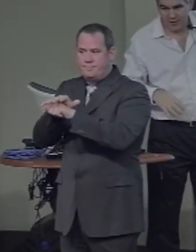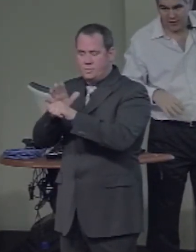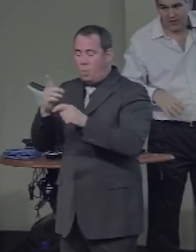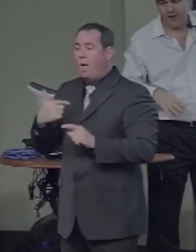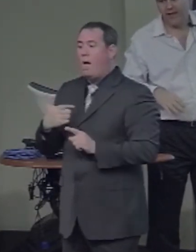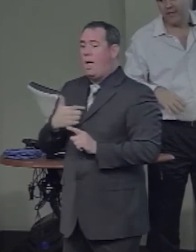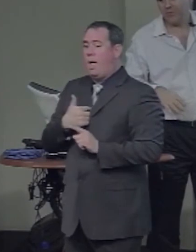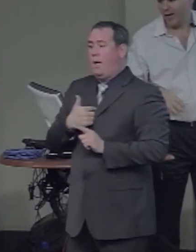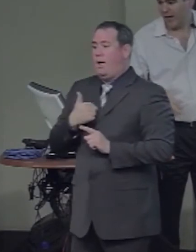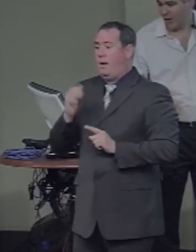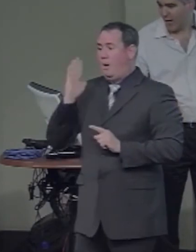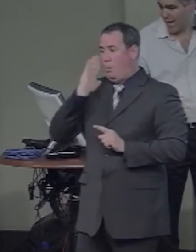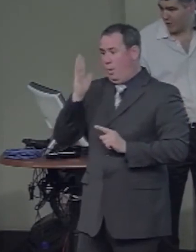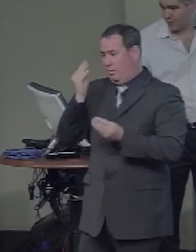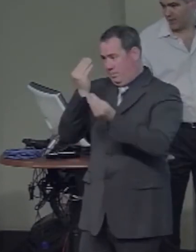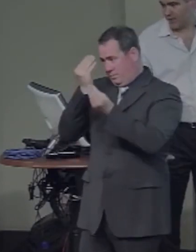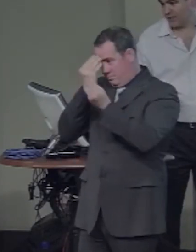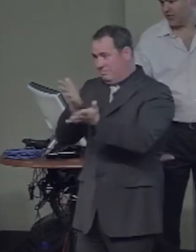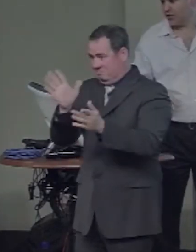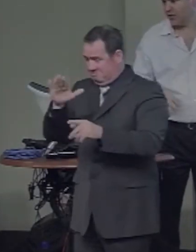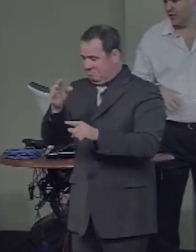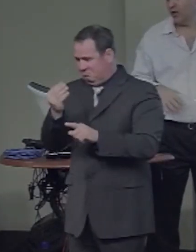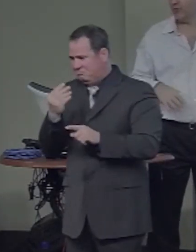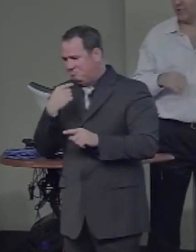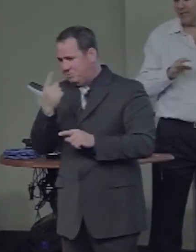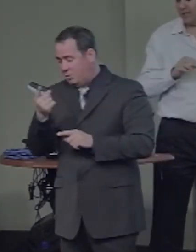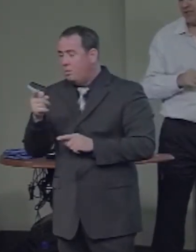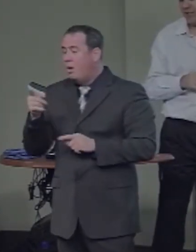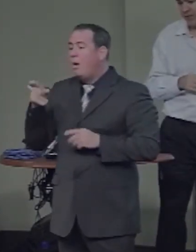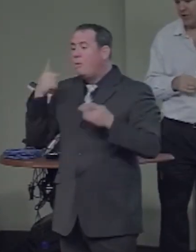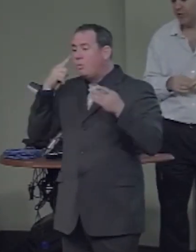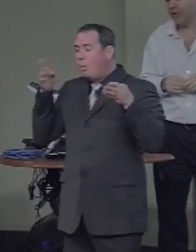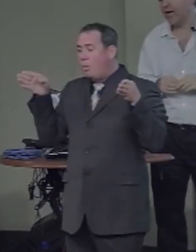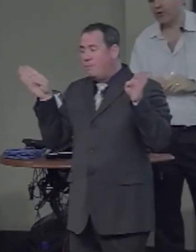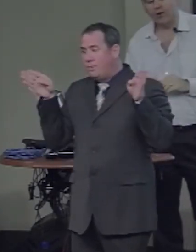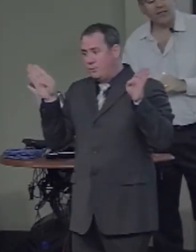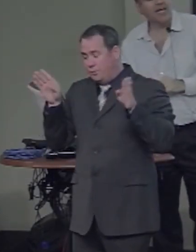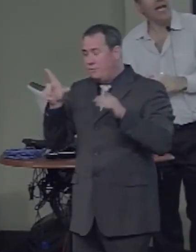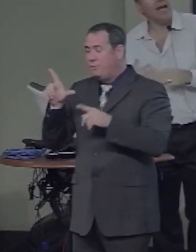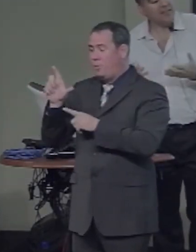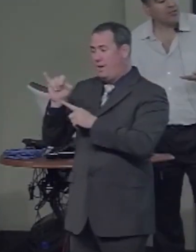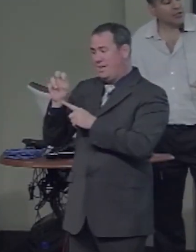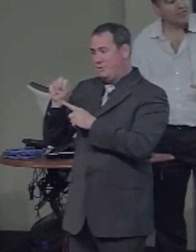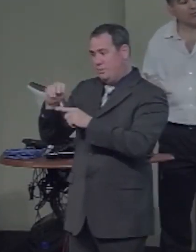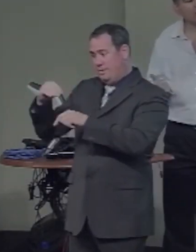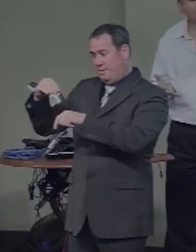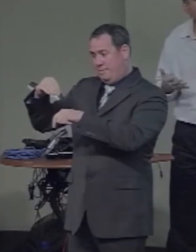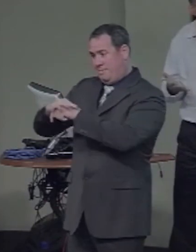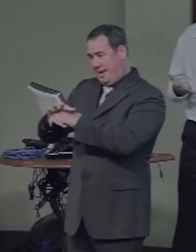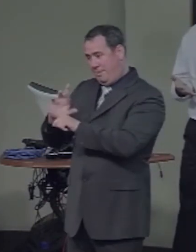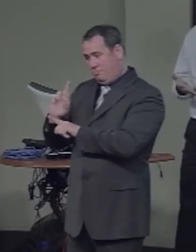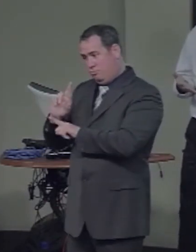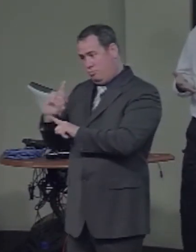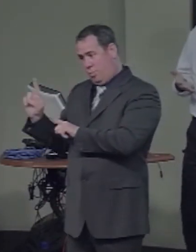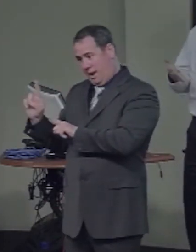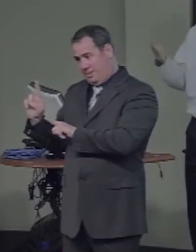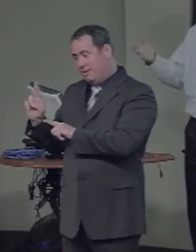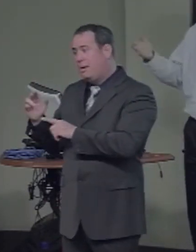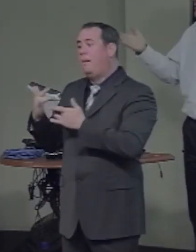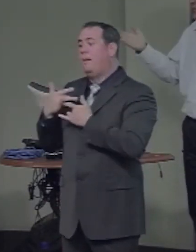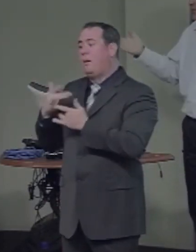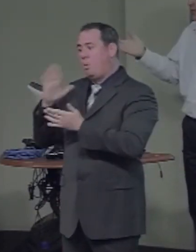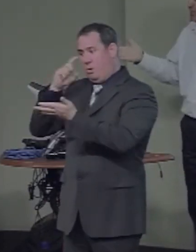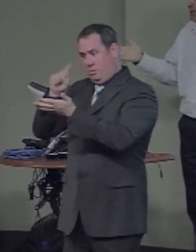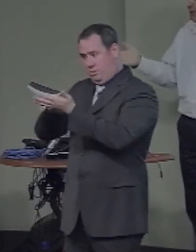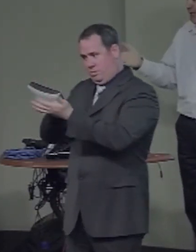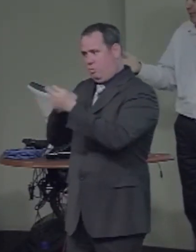hemisphere impair house recognition relative to the other two categories. And that turns out to be analogous to